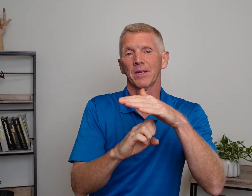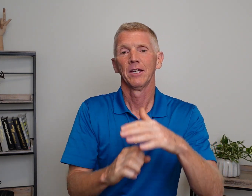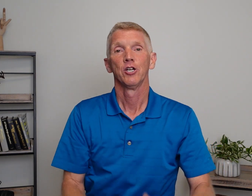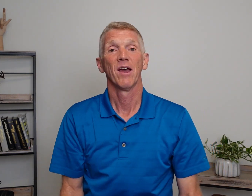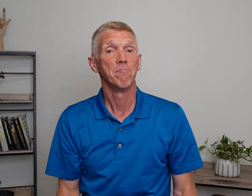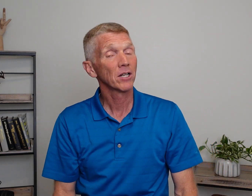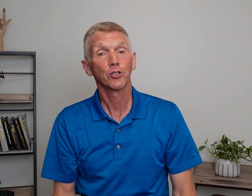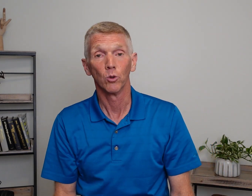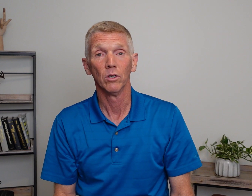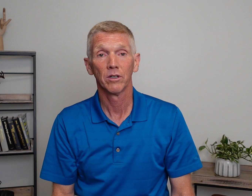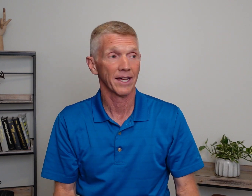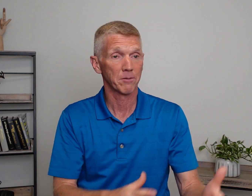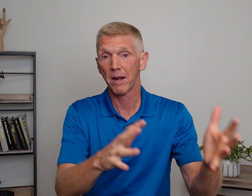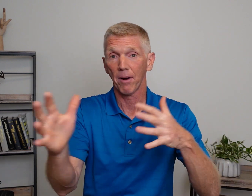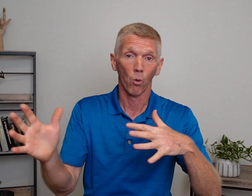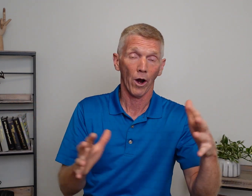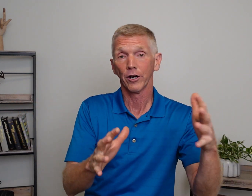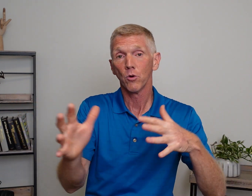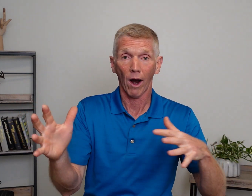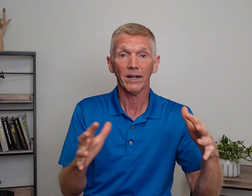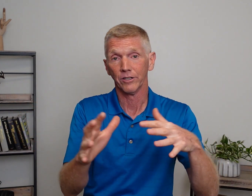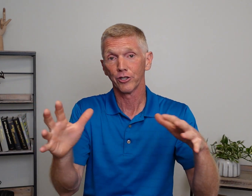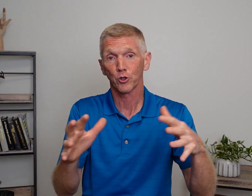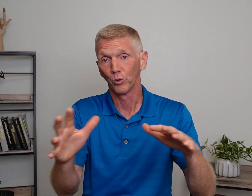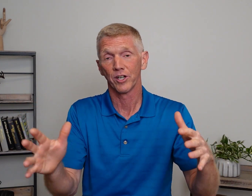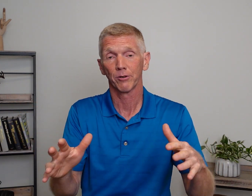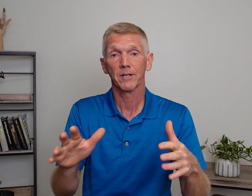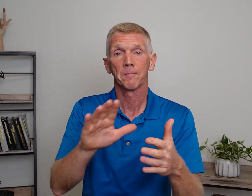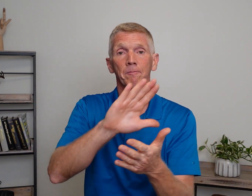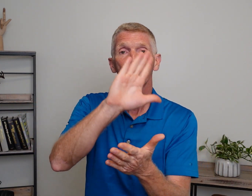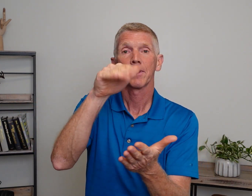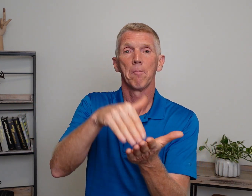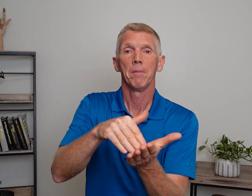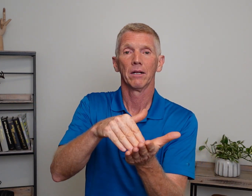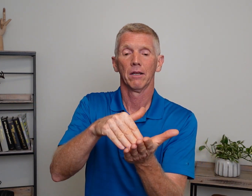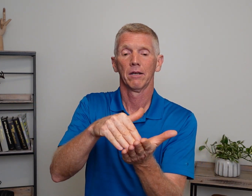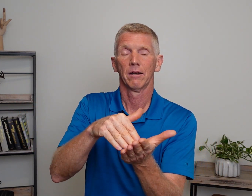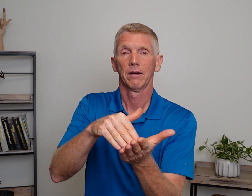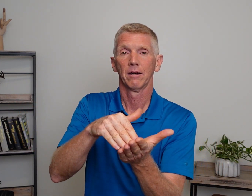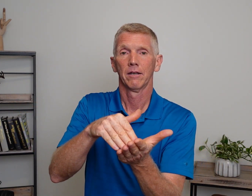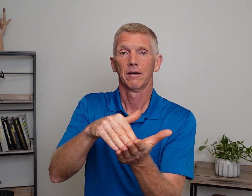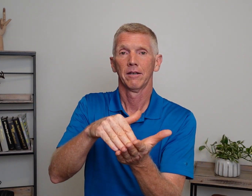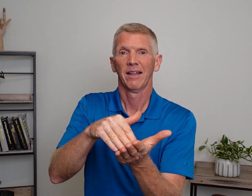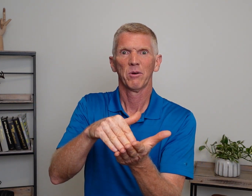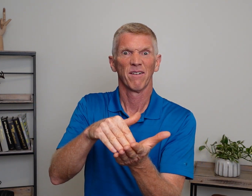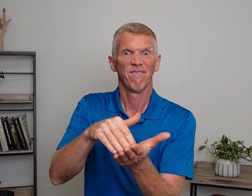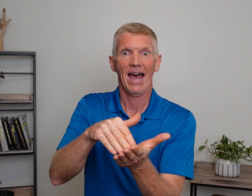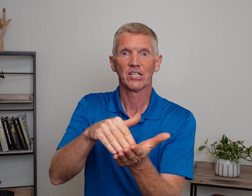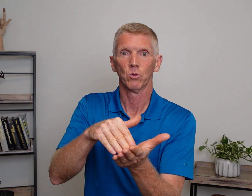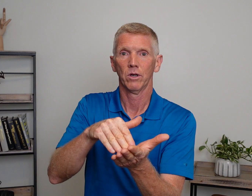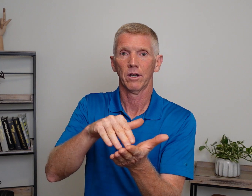You have middle school. Again, depending upon where you are at in your school district. Middle. That was a fast one.